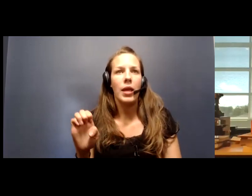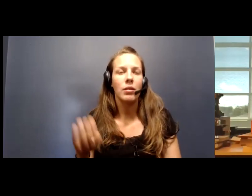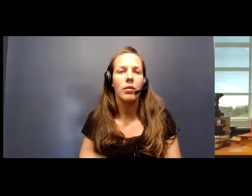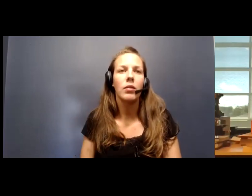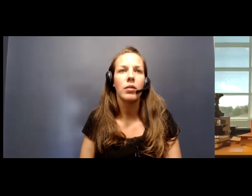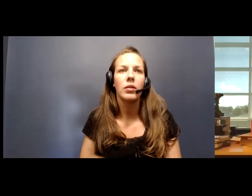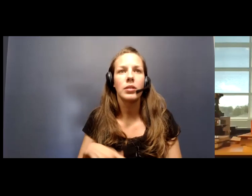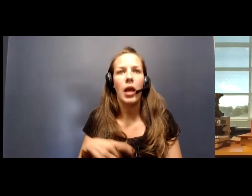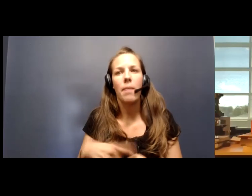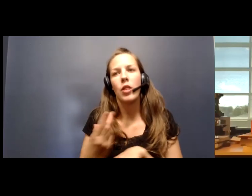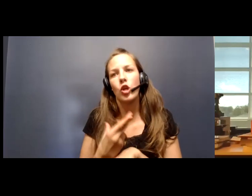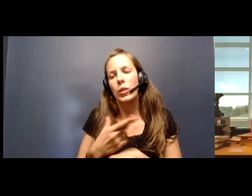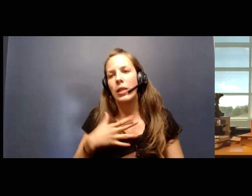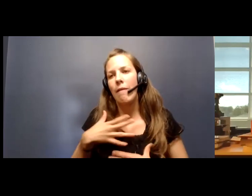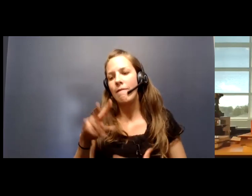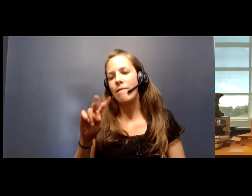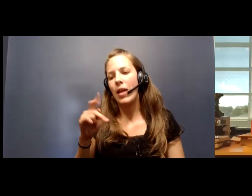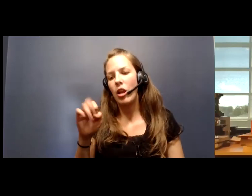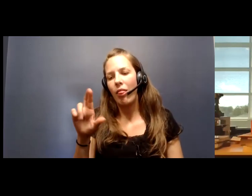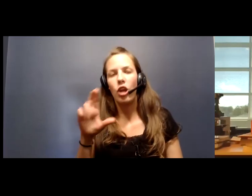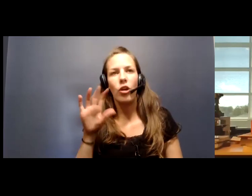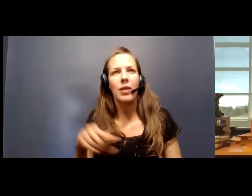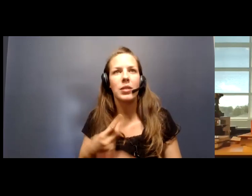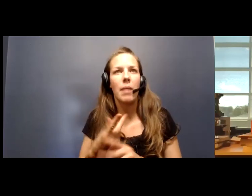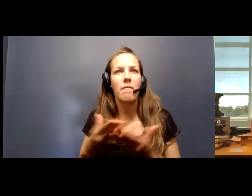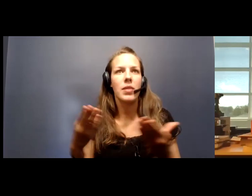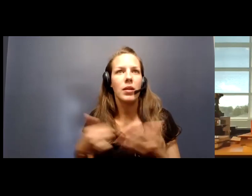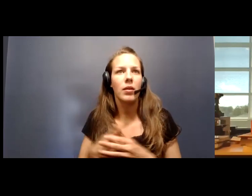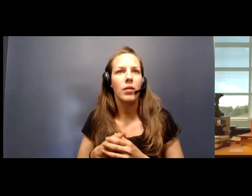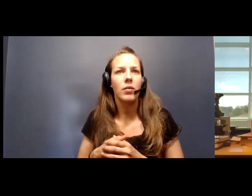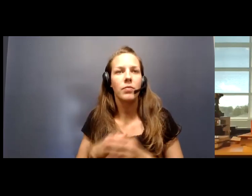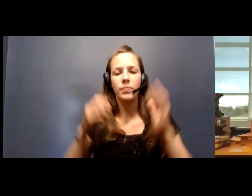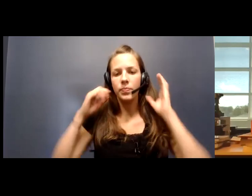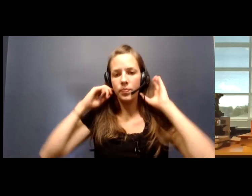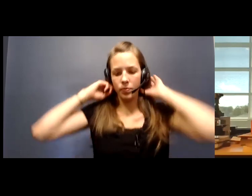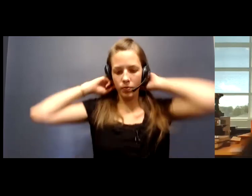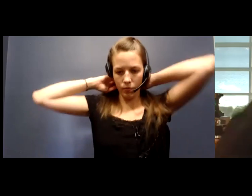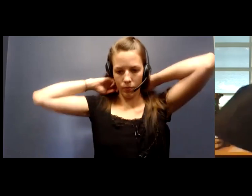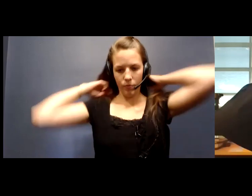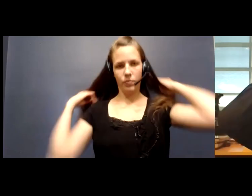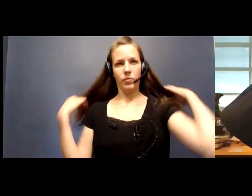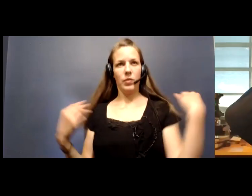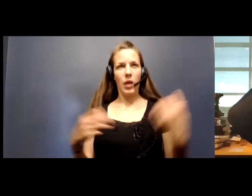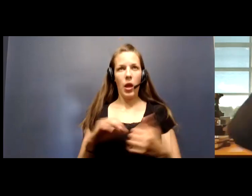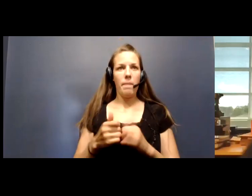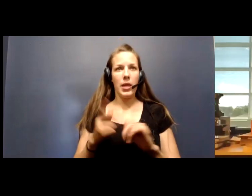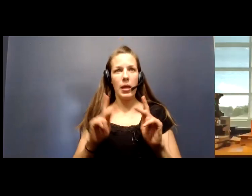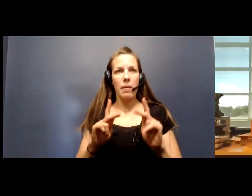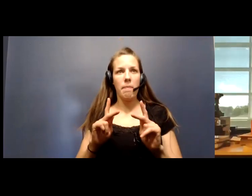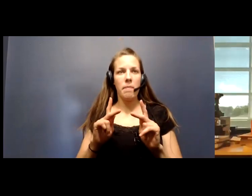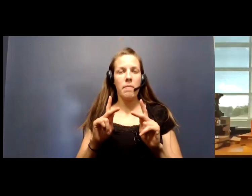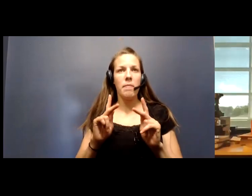Timing of the use of ventilators and how people are positioned when